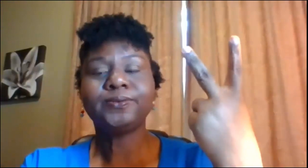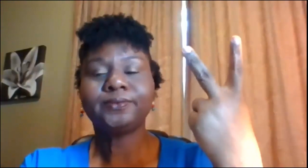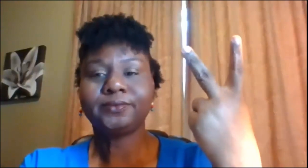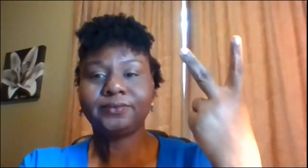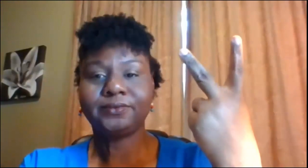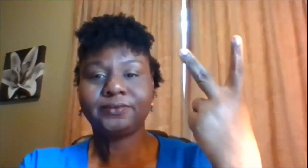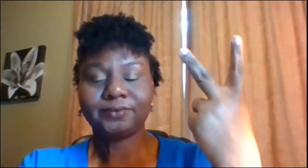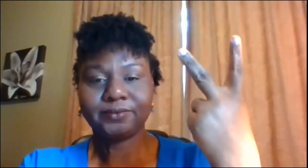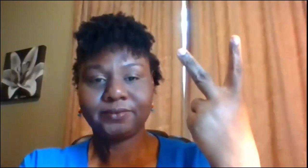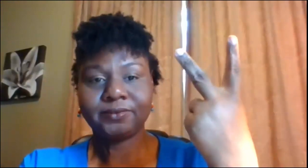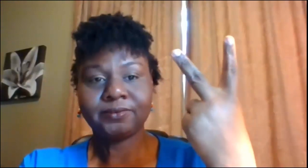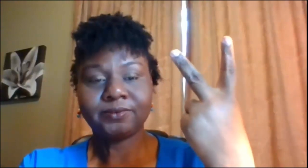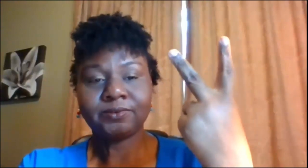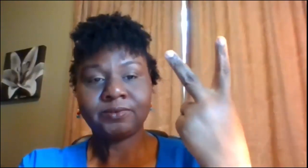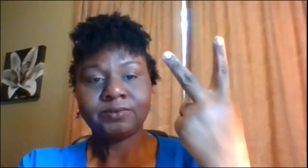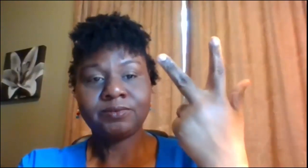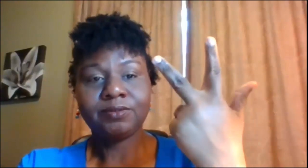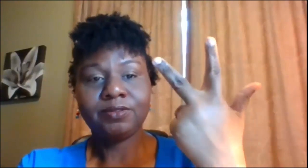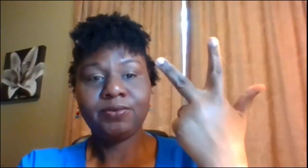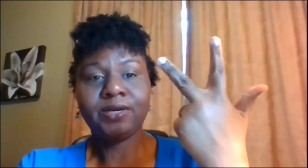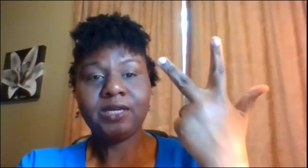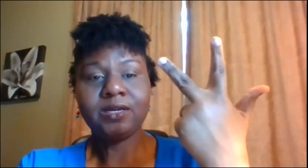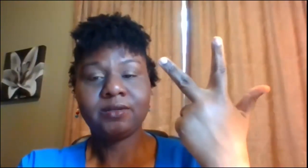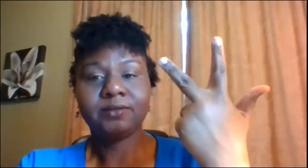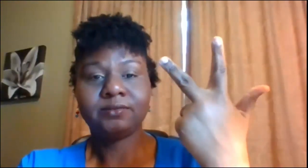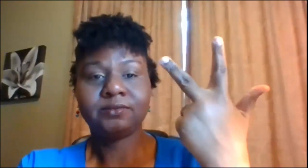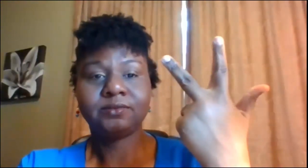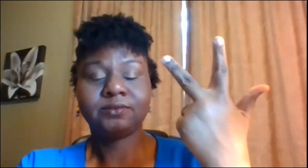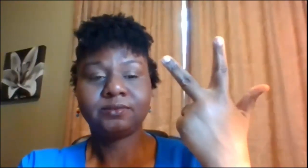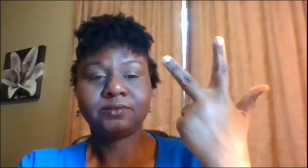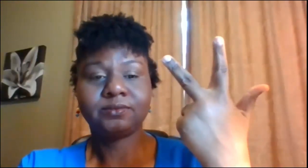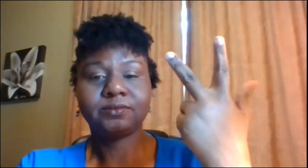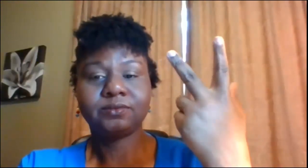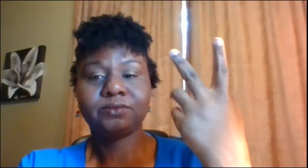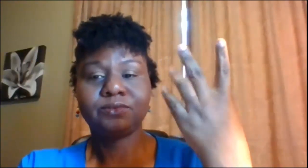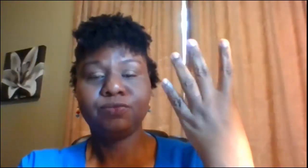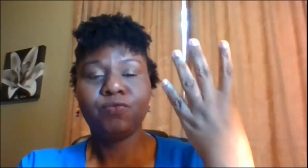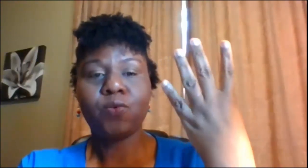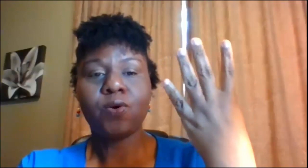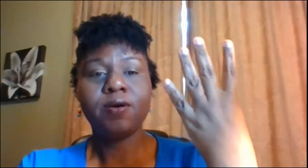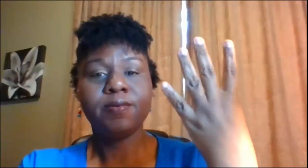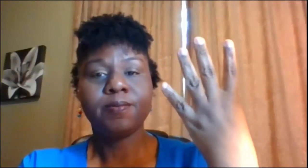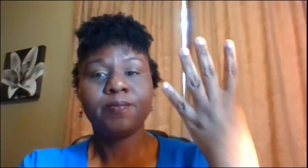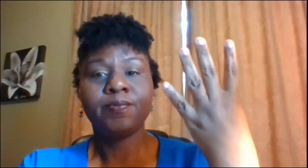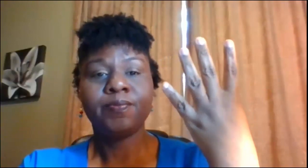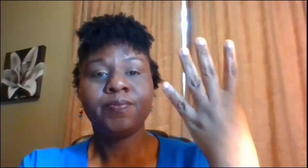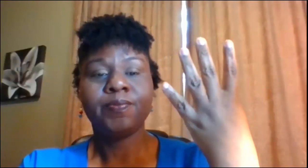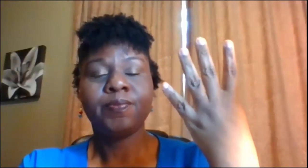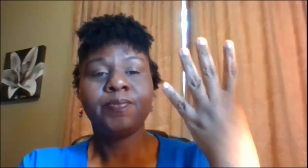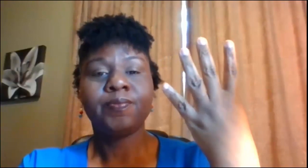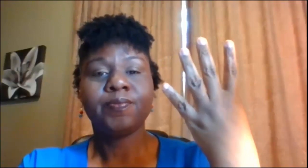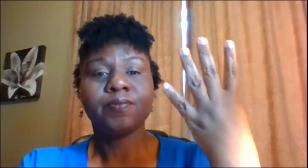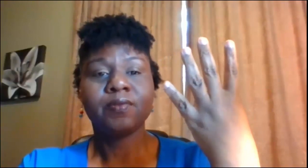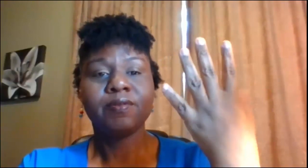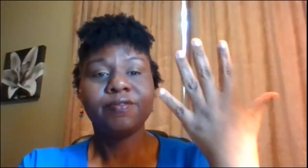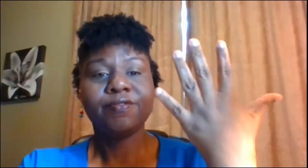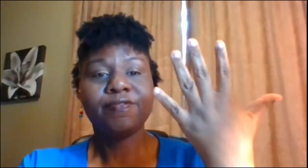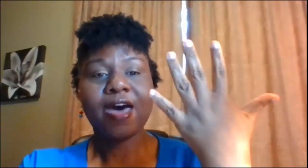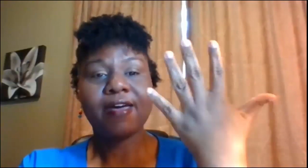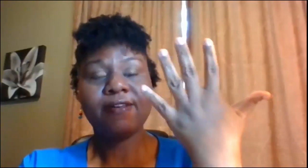three four five